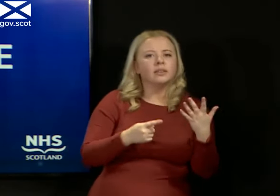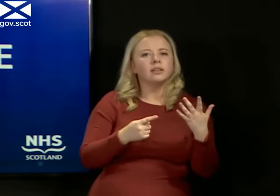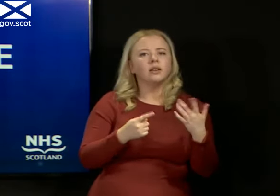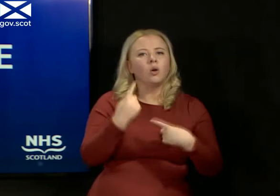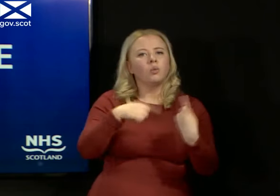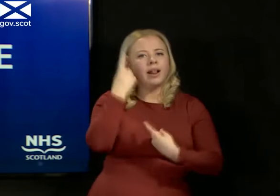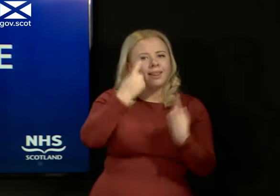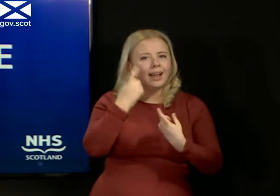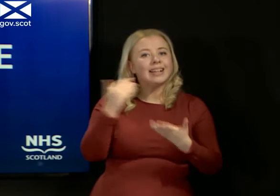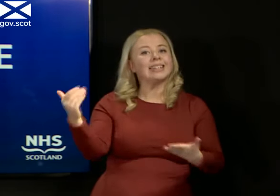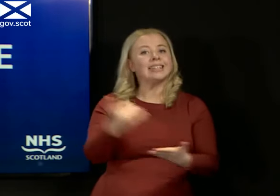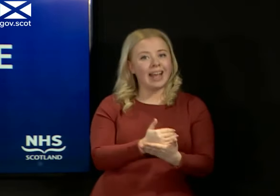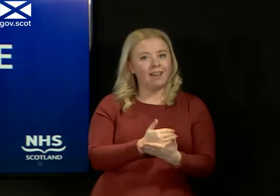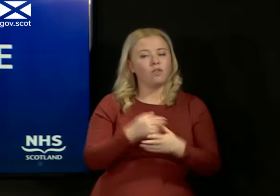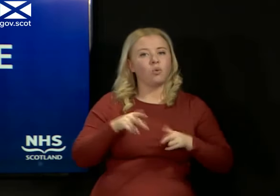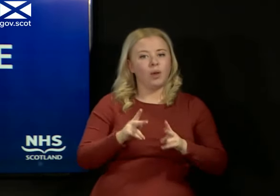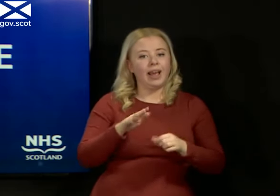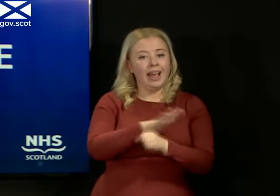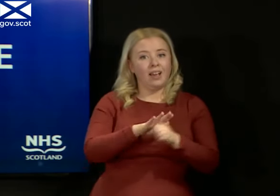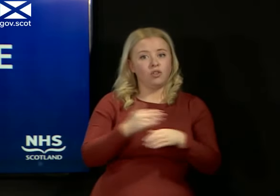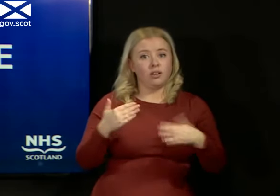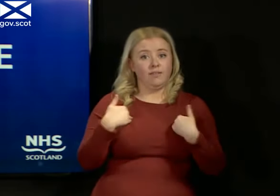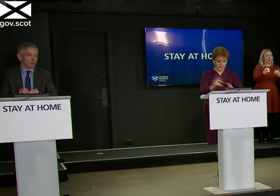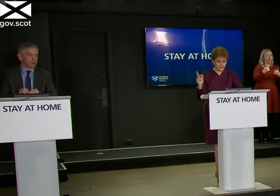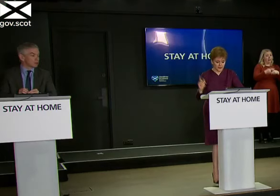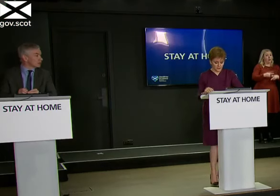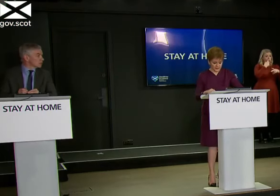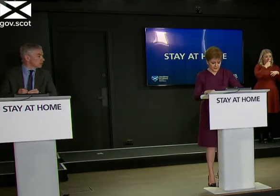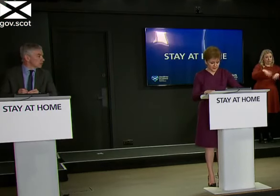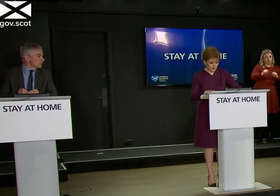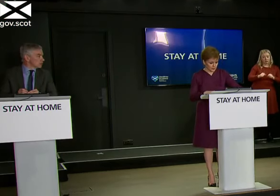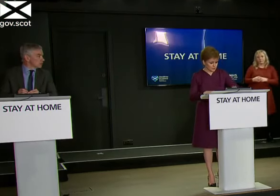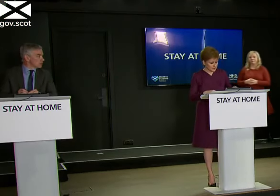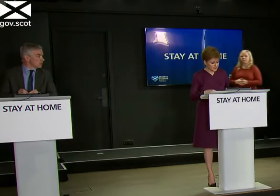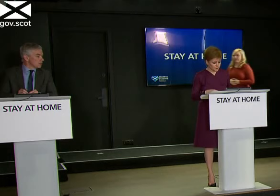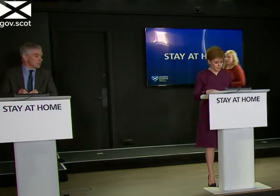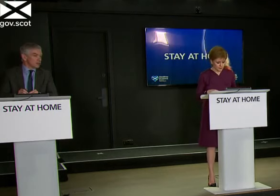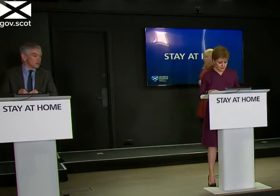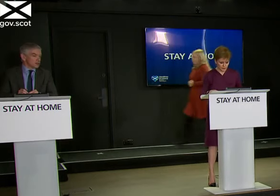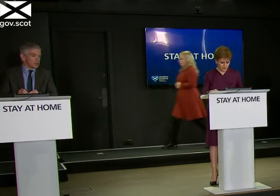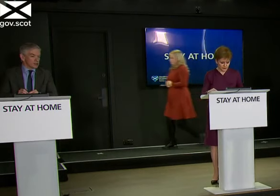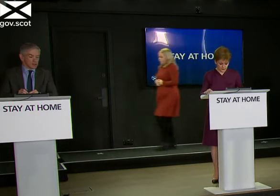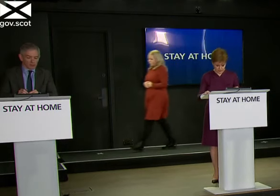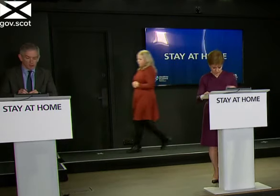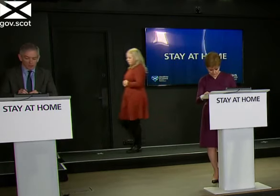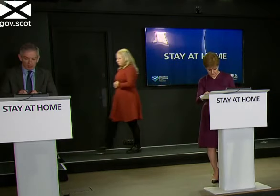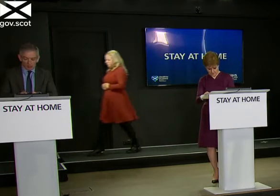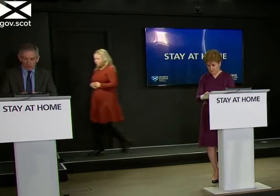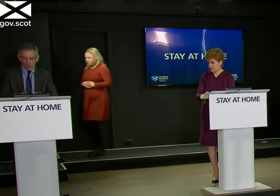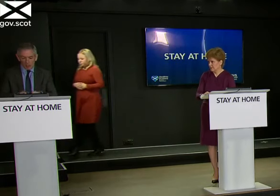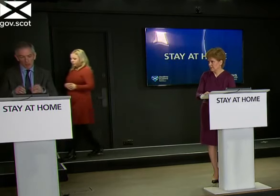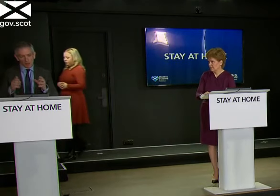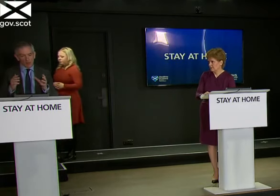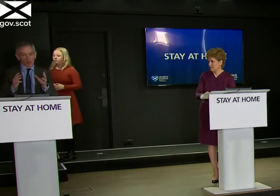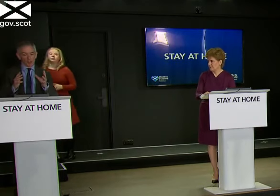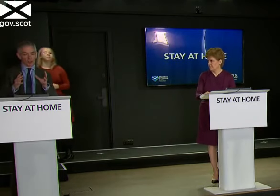in a safe way, are the areas of health care that we can restart. I think Gregor wants to say a quick word as well before we move on to the next question. Thank you,